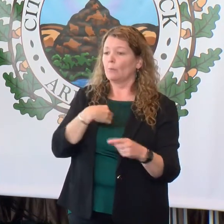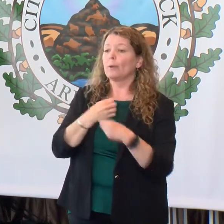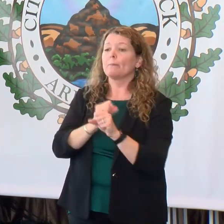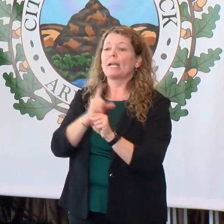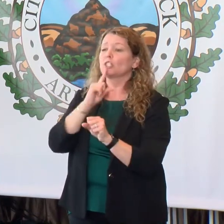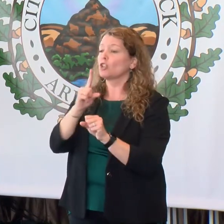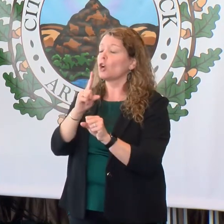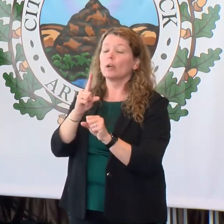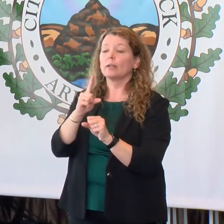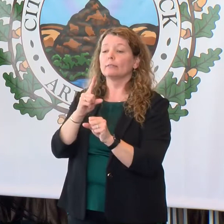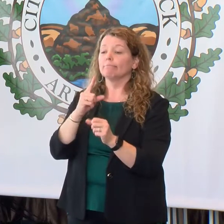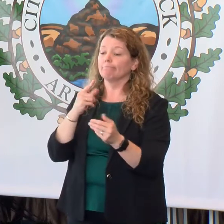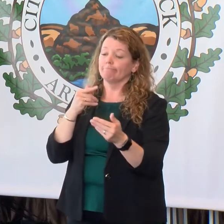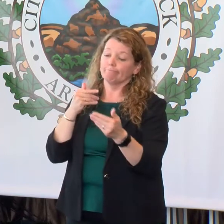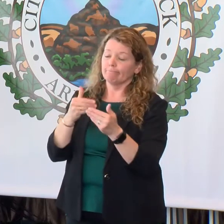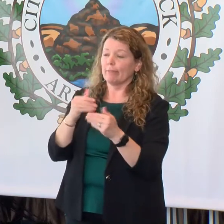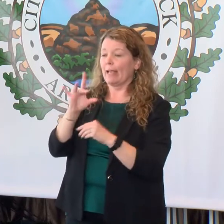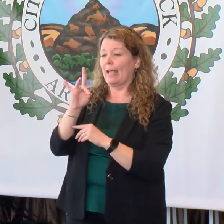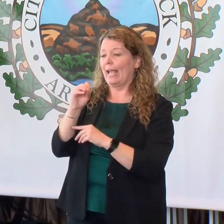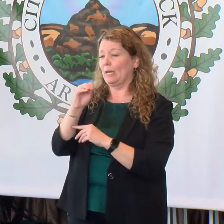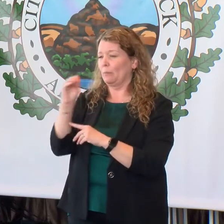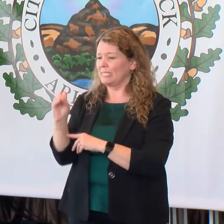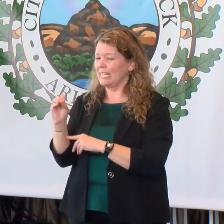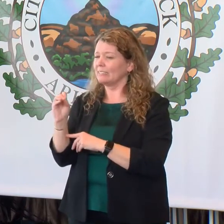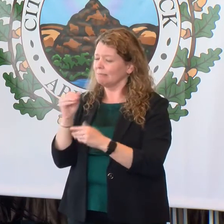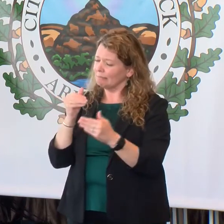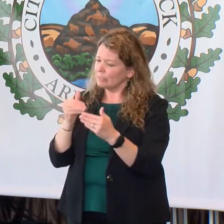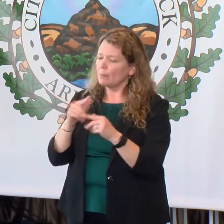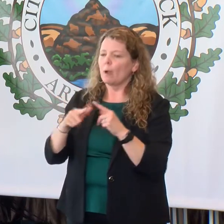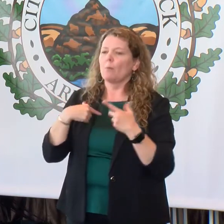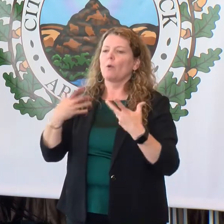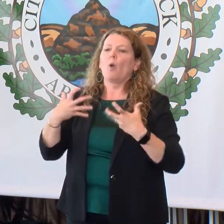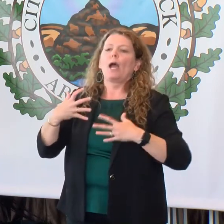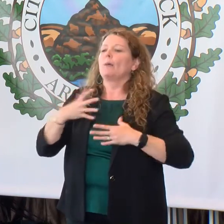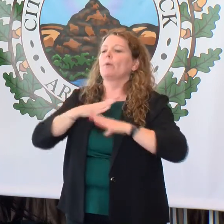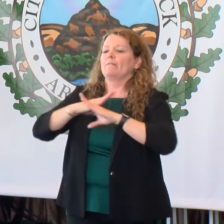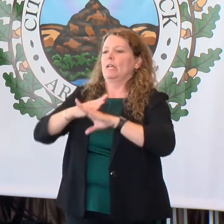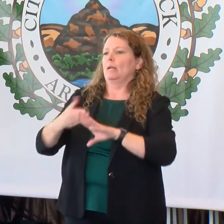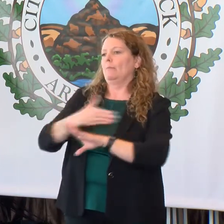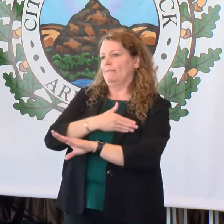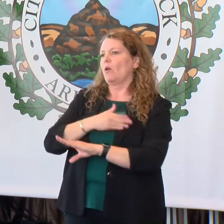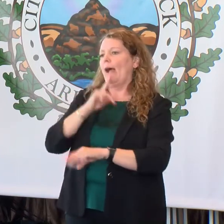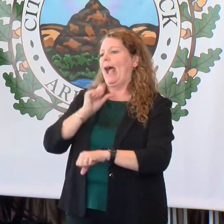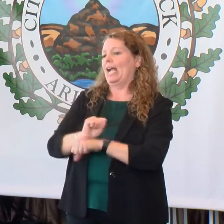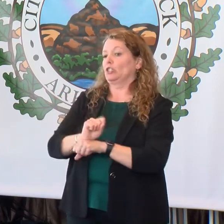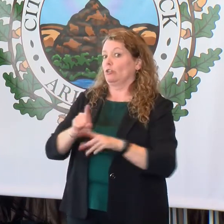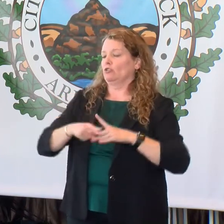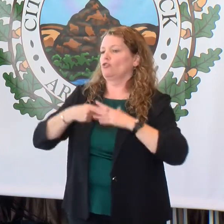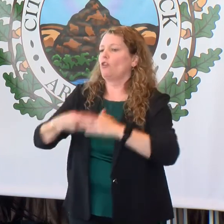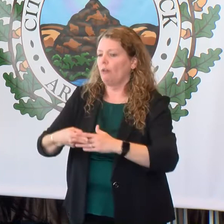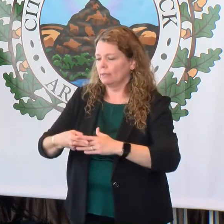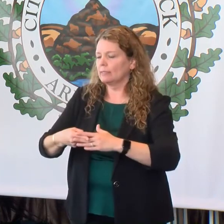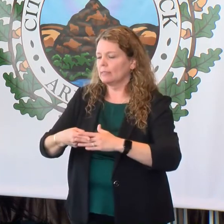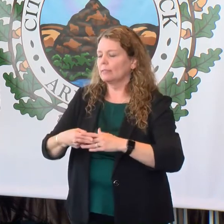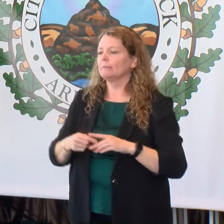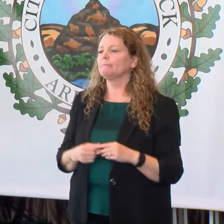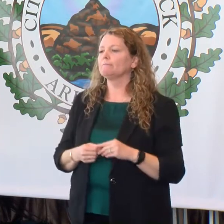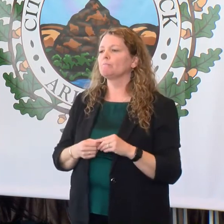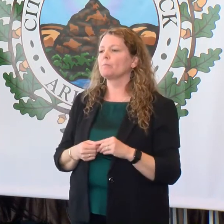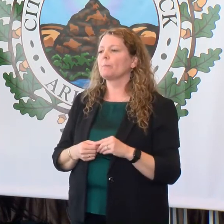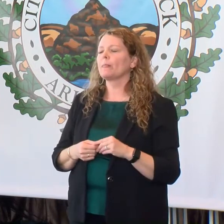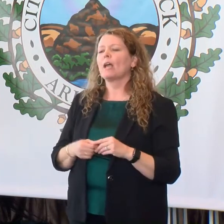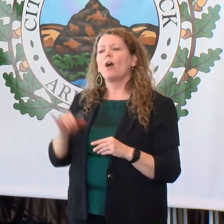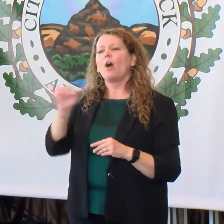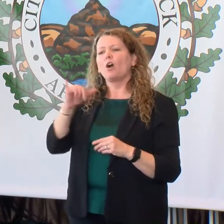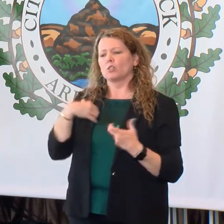by 80%, but we want to stop crime before it ever happens as well. And then also is marrying, not